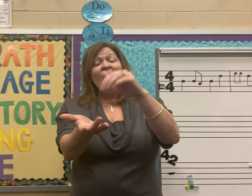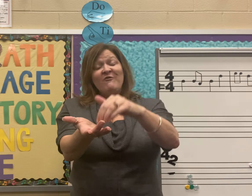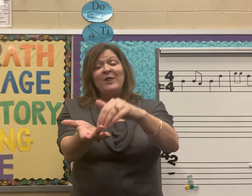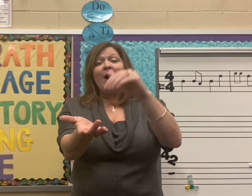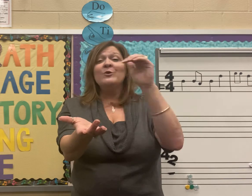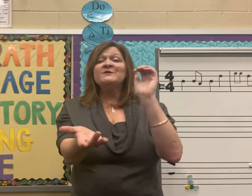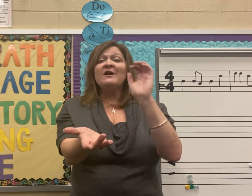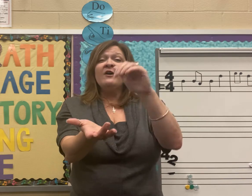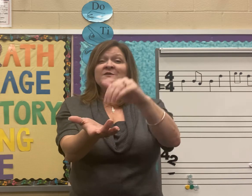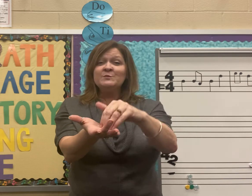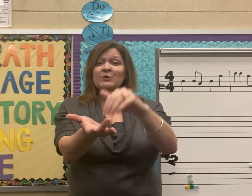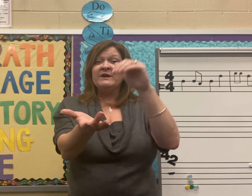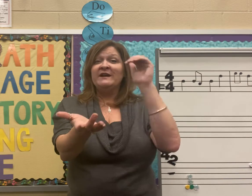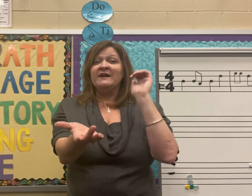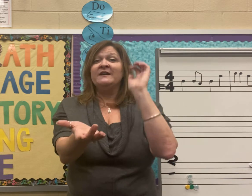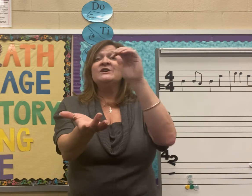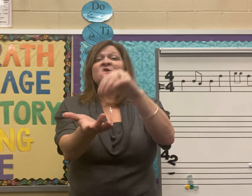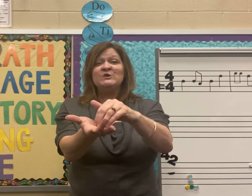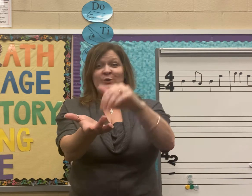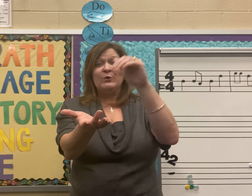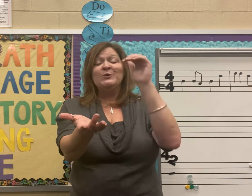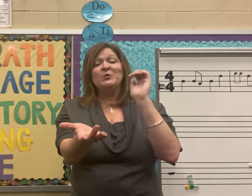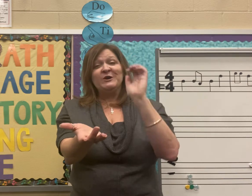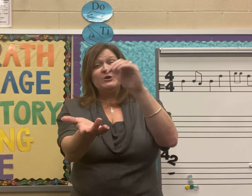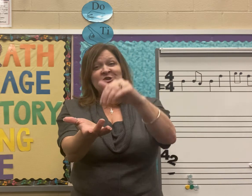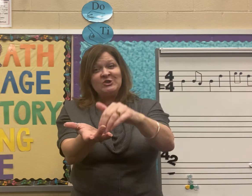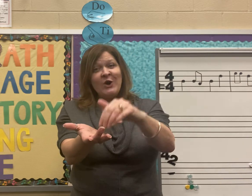Floors of spring soon will show.